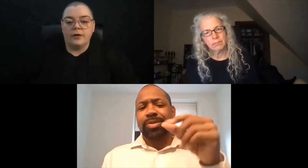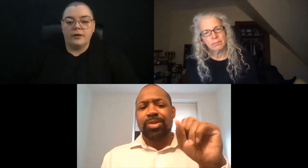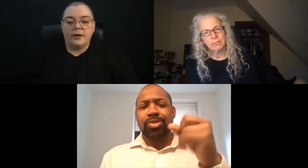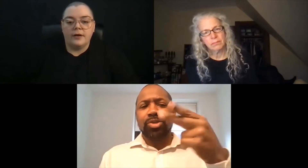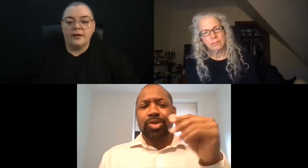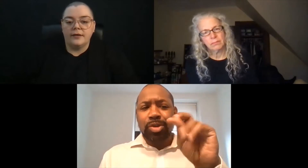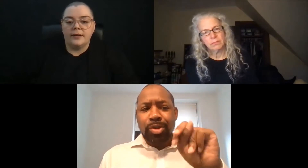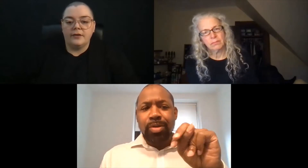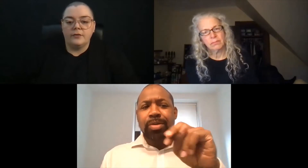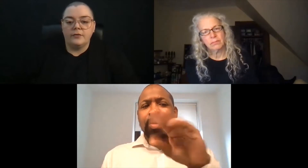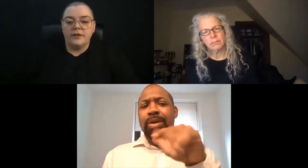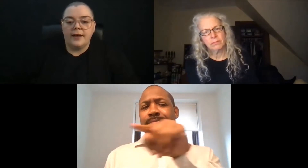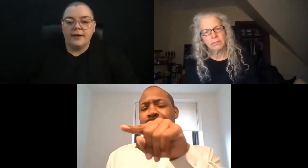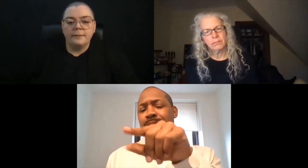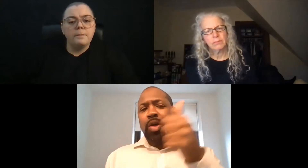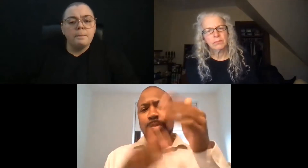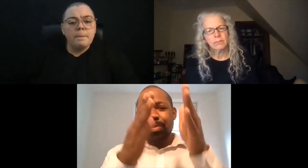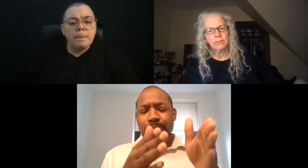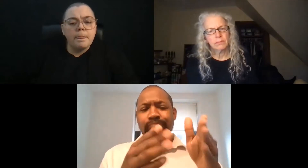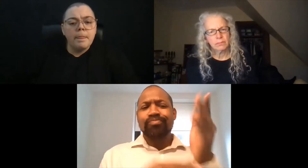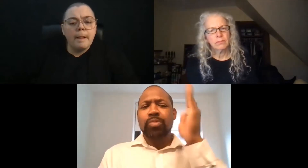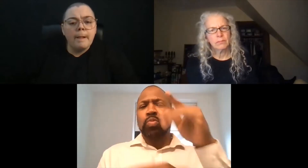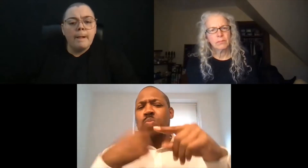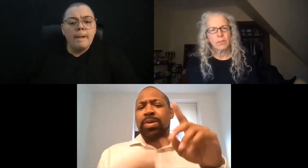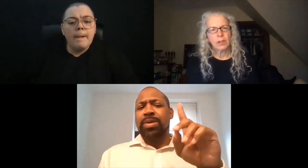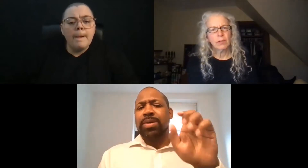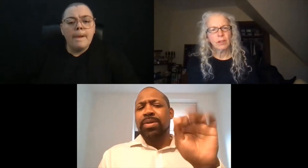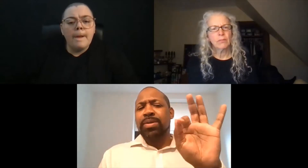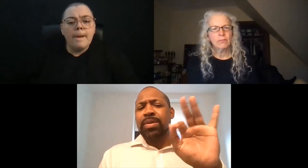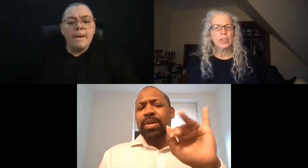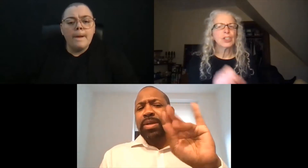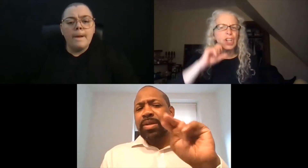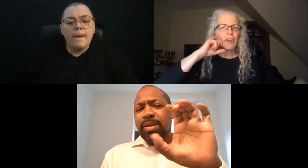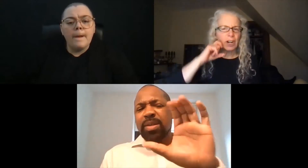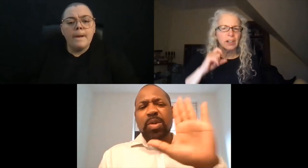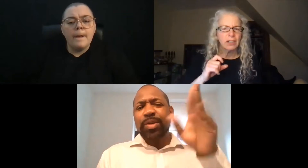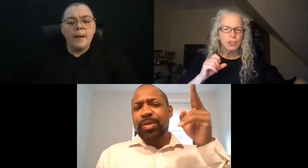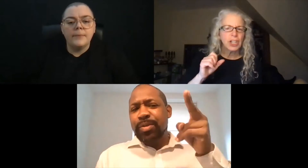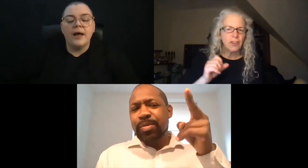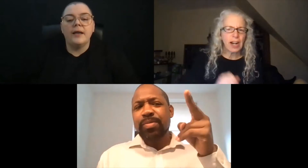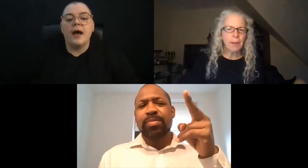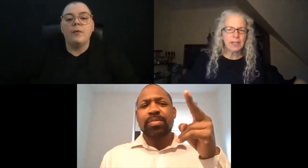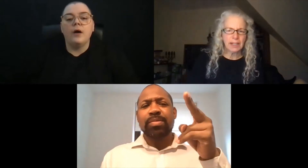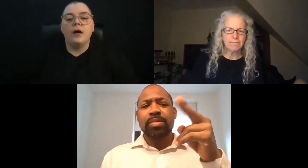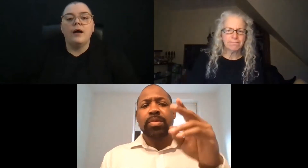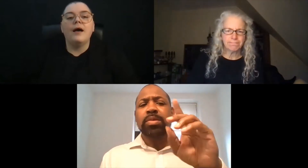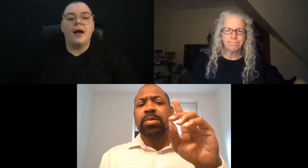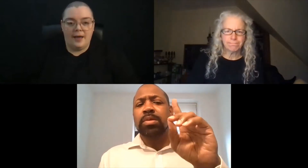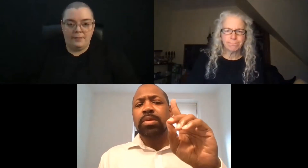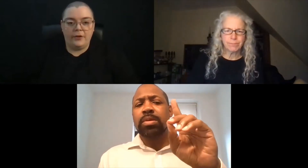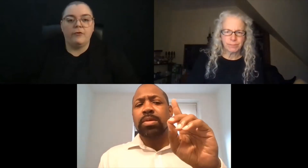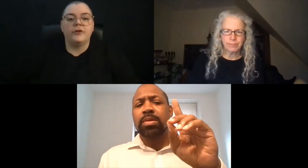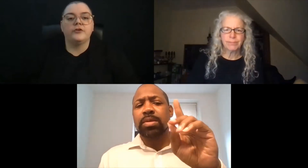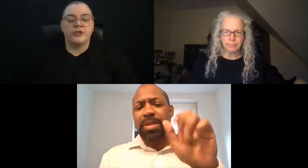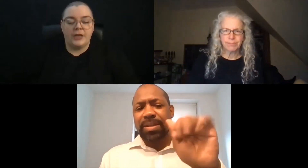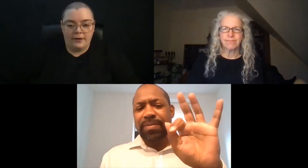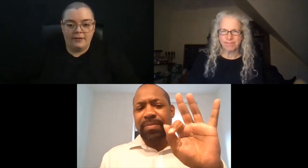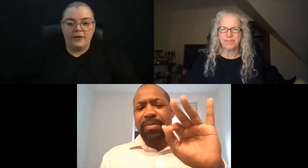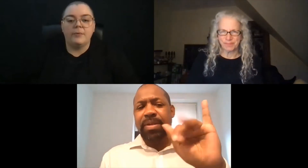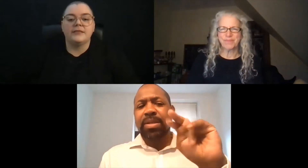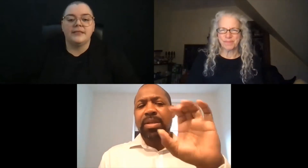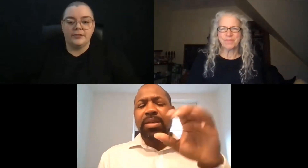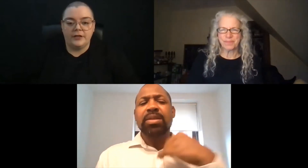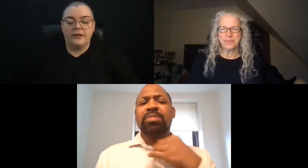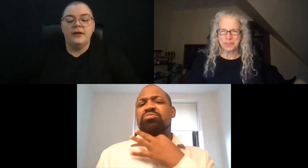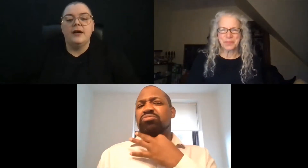or get into today, but I am looking forward to Sharon